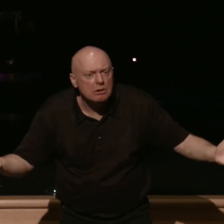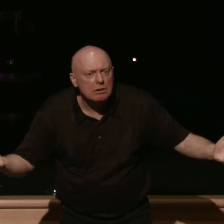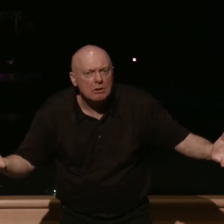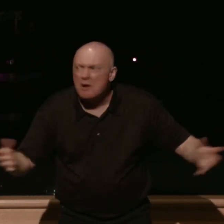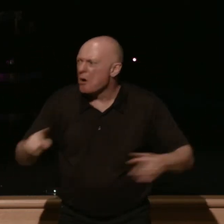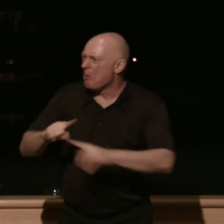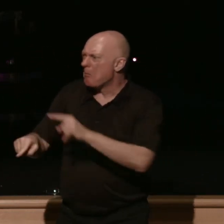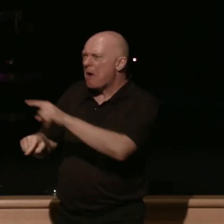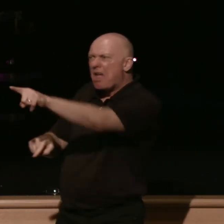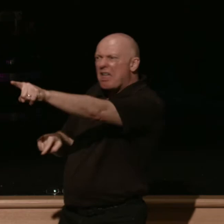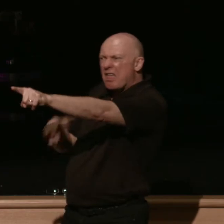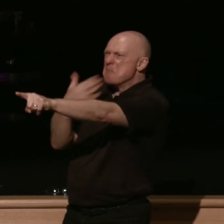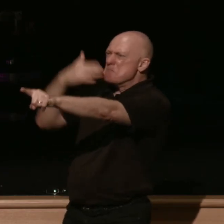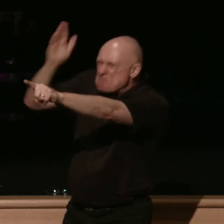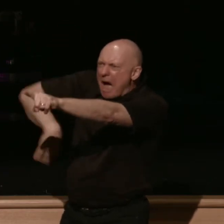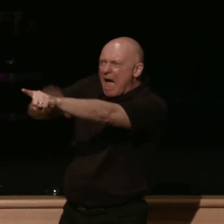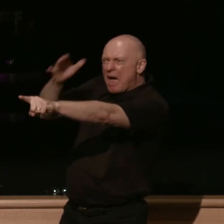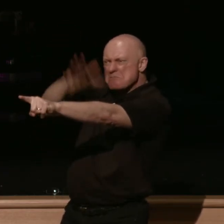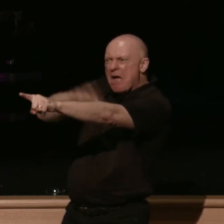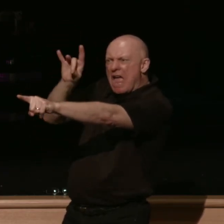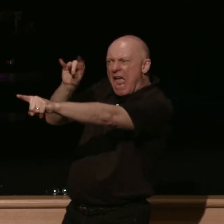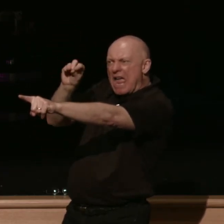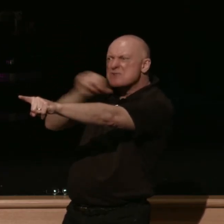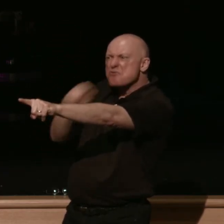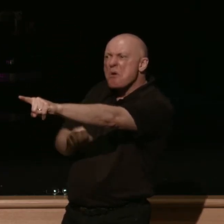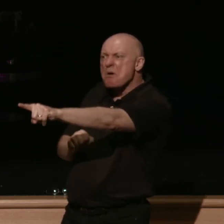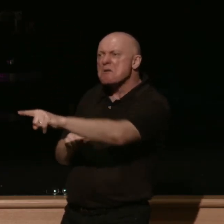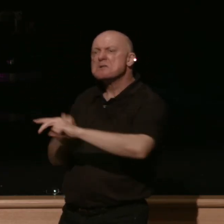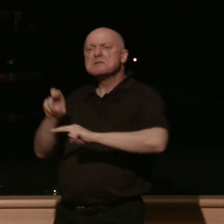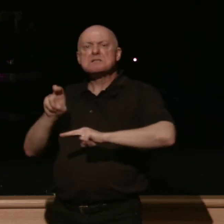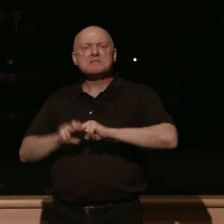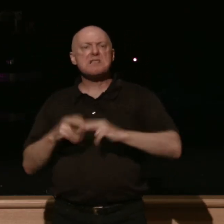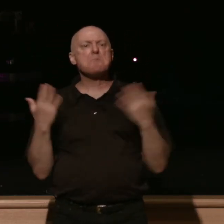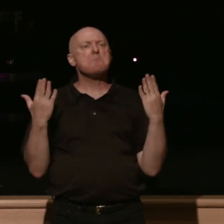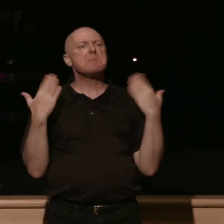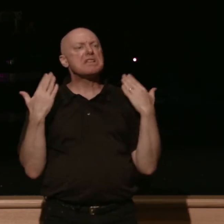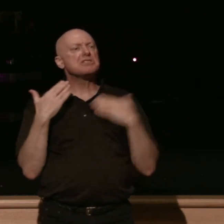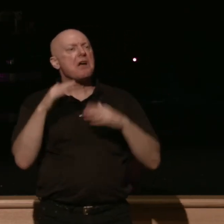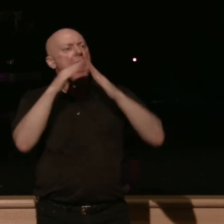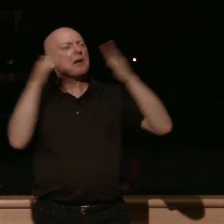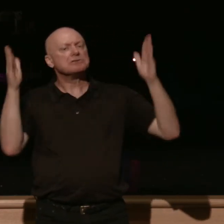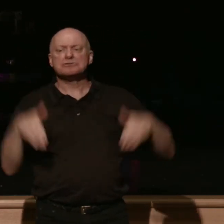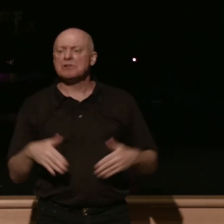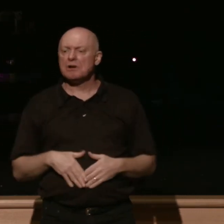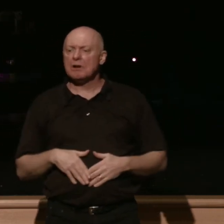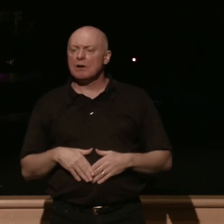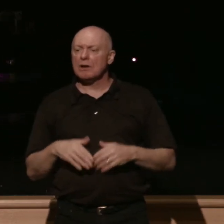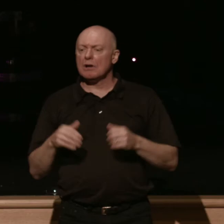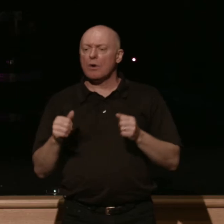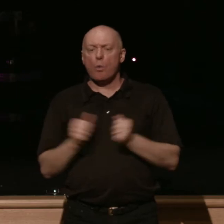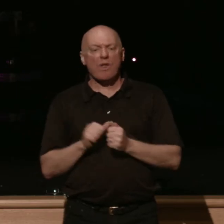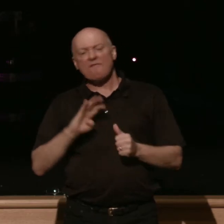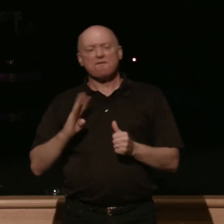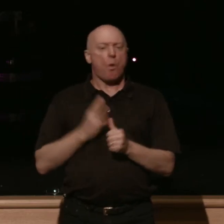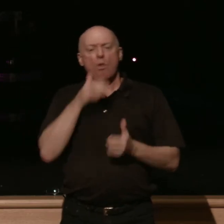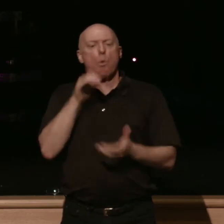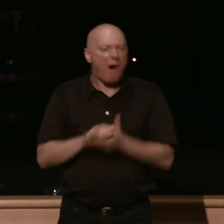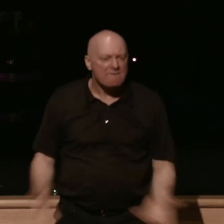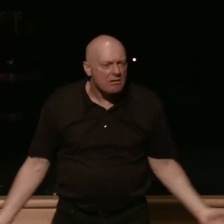80-year-old sit at his beach house with his fourth wife? Why Where's the